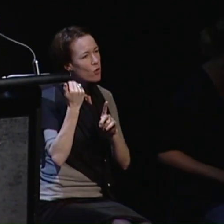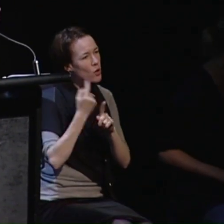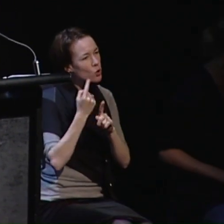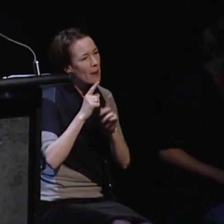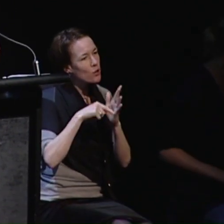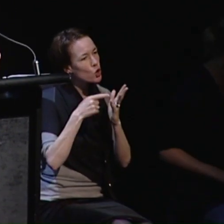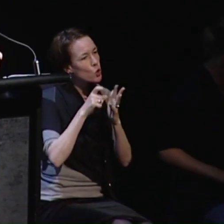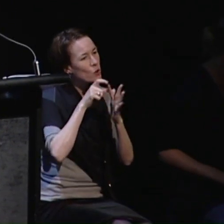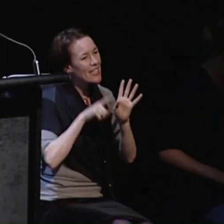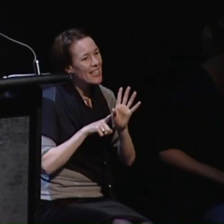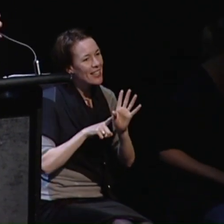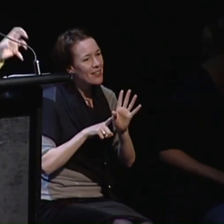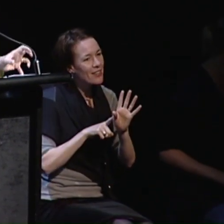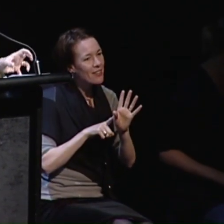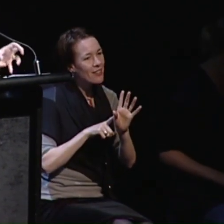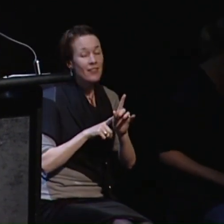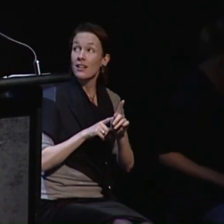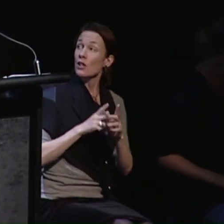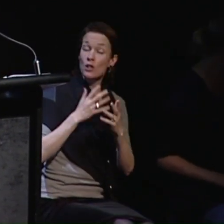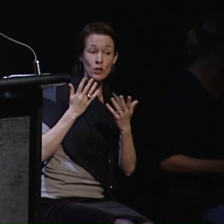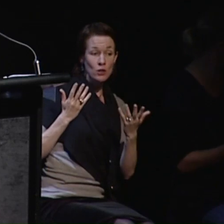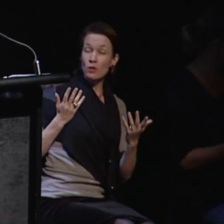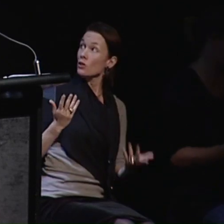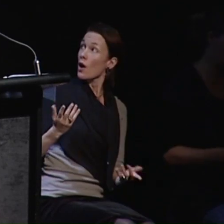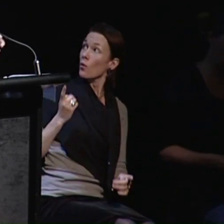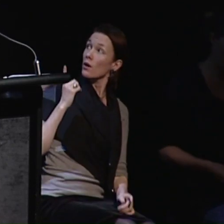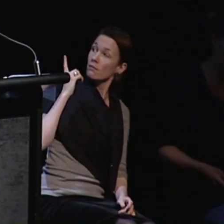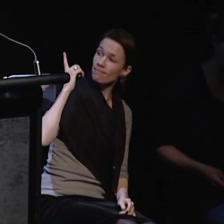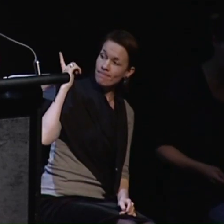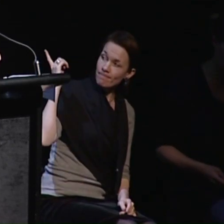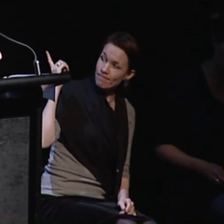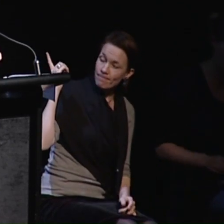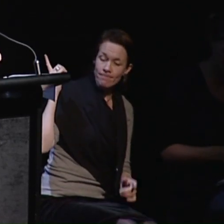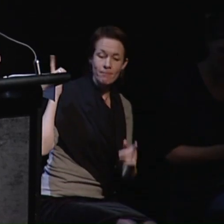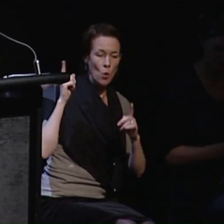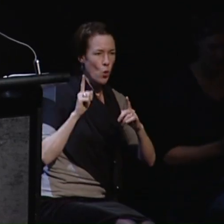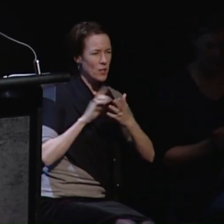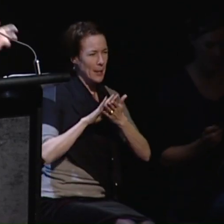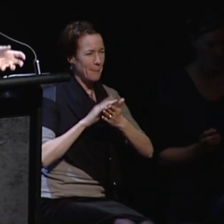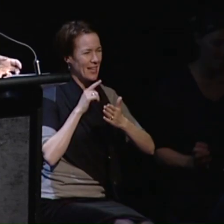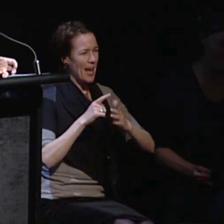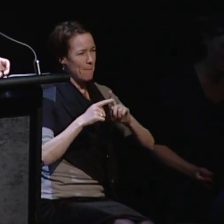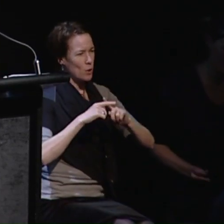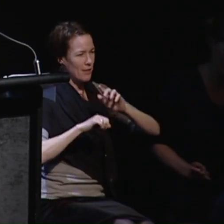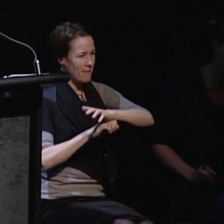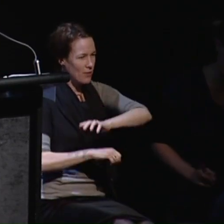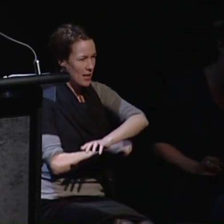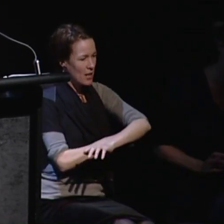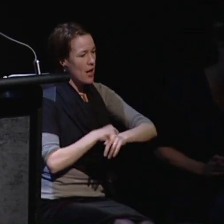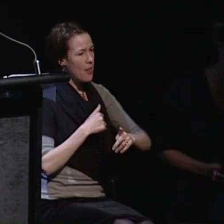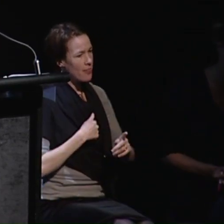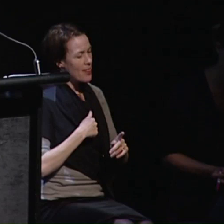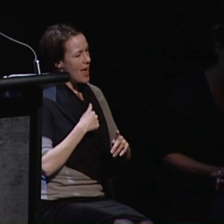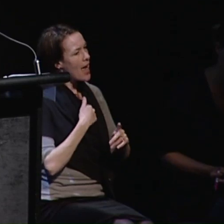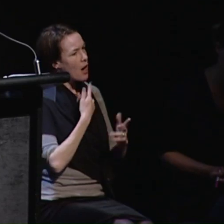This is where the supporter is immersed in developing a relationship based on shared humanity demonstrated through showing